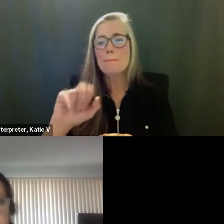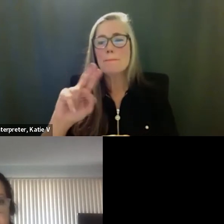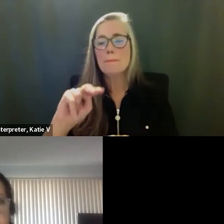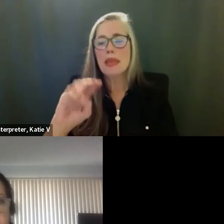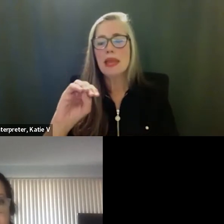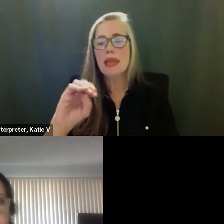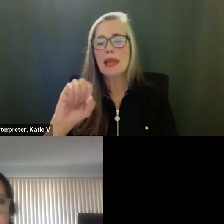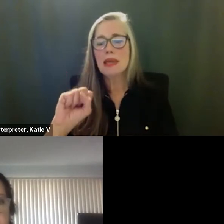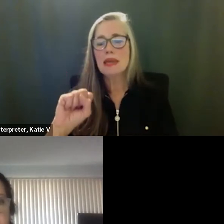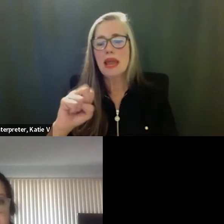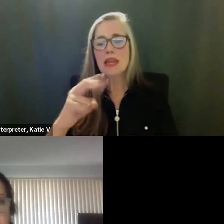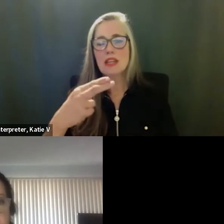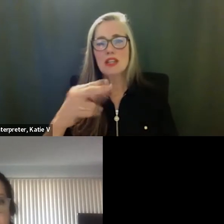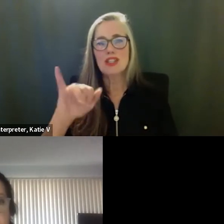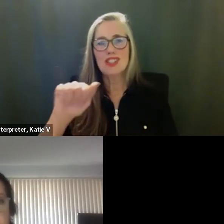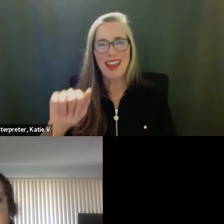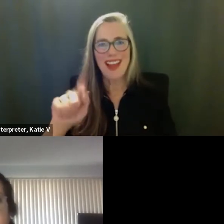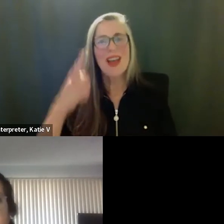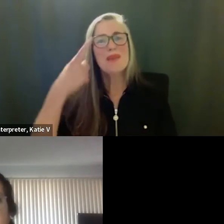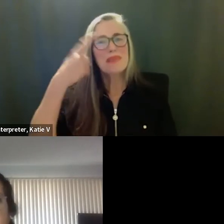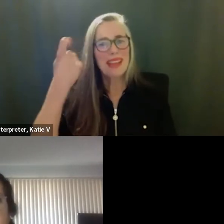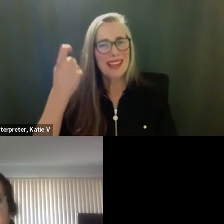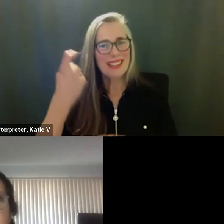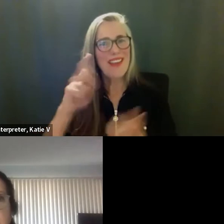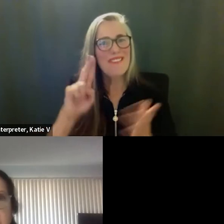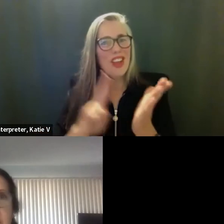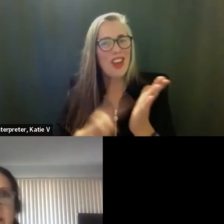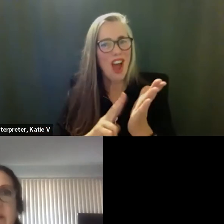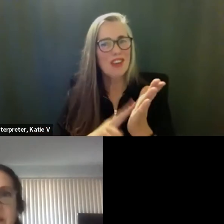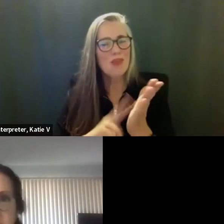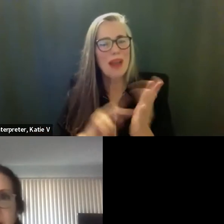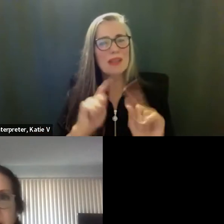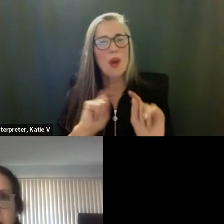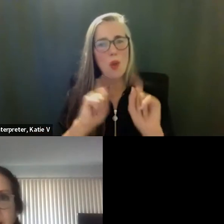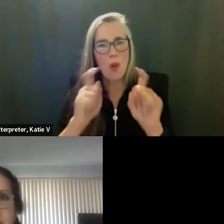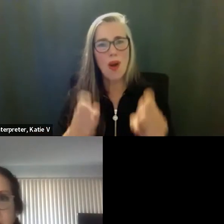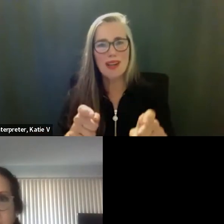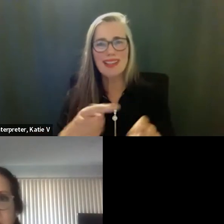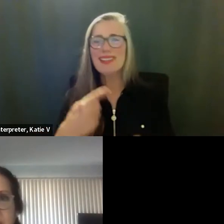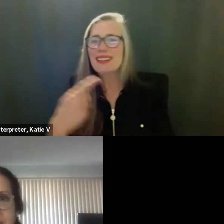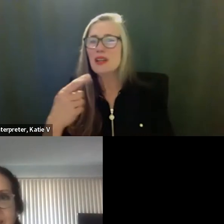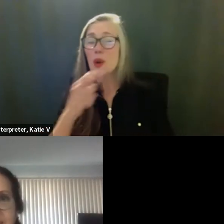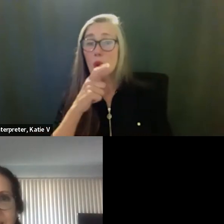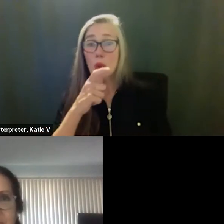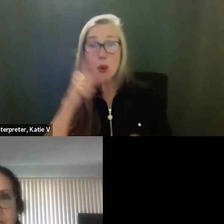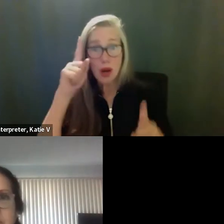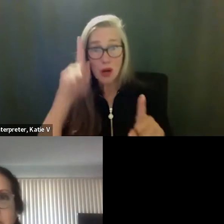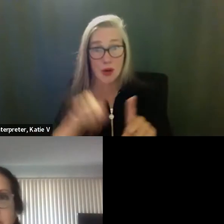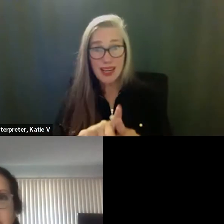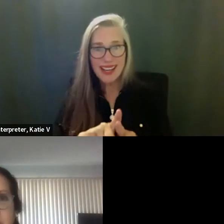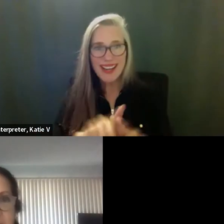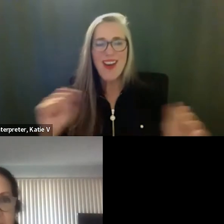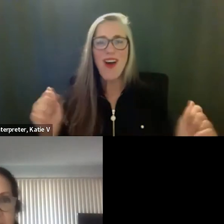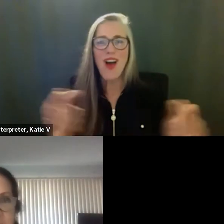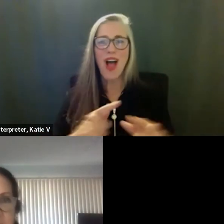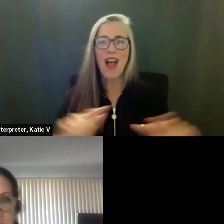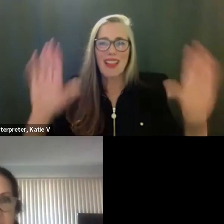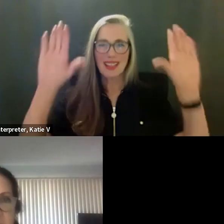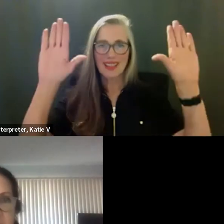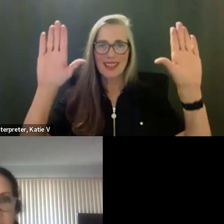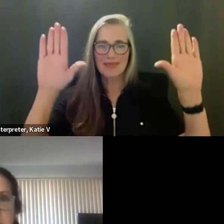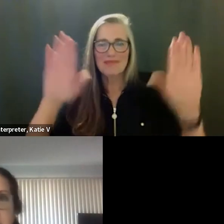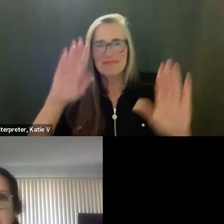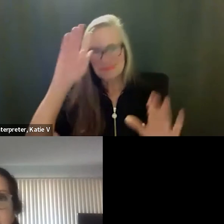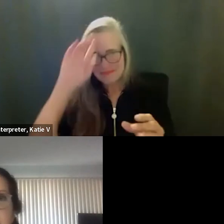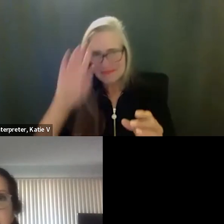Second. Okay. All in favor, raise your hand and say aye, please. Aye. Aye. She passes. So